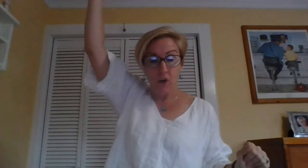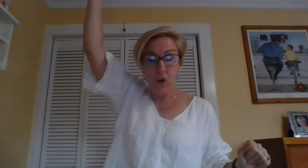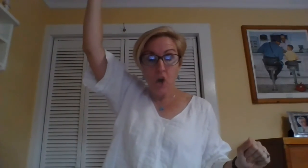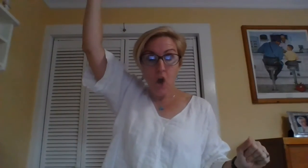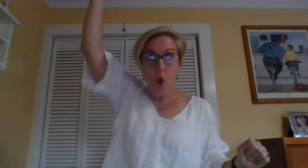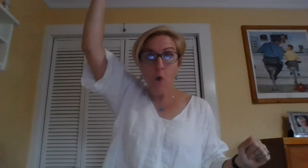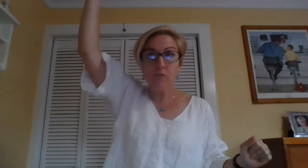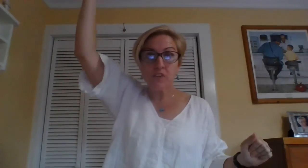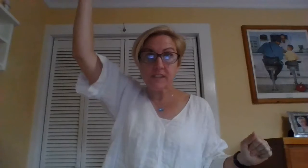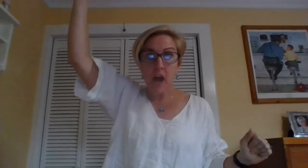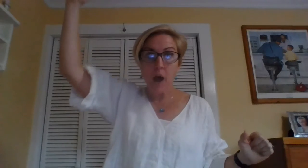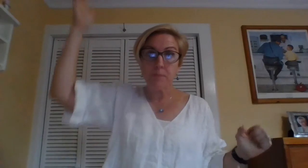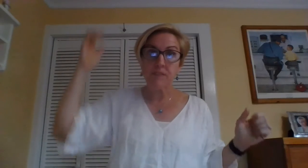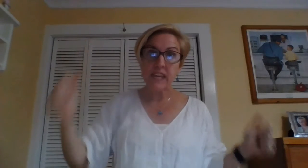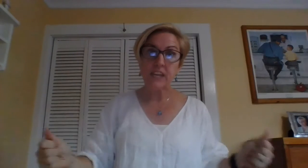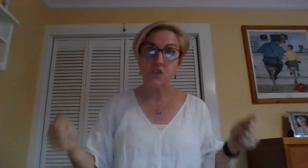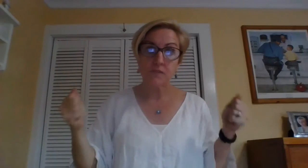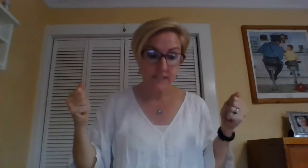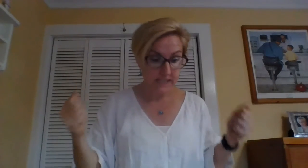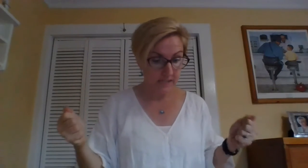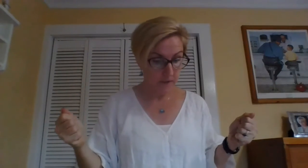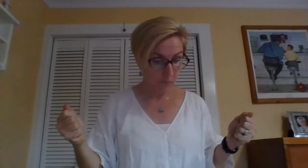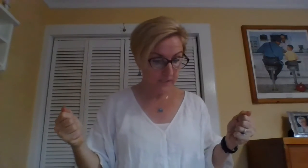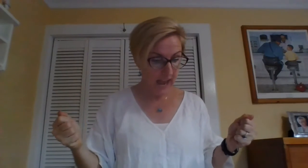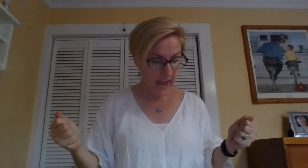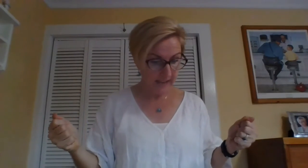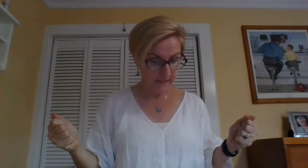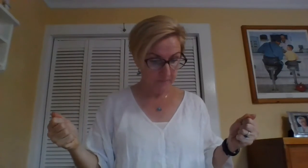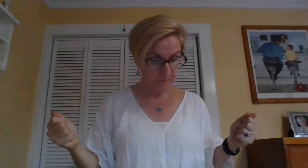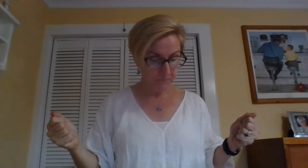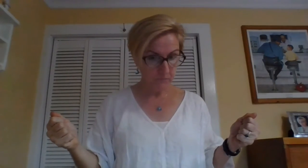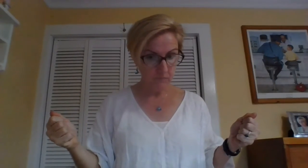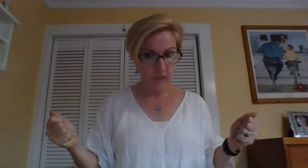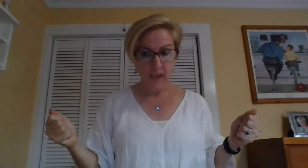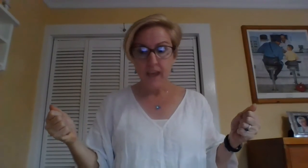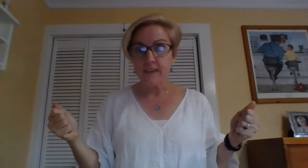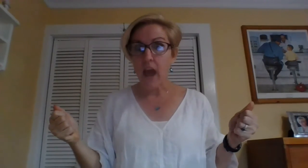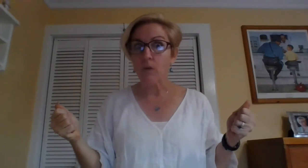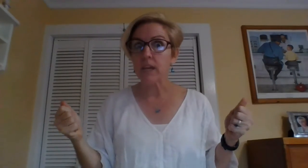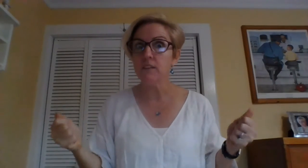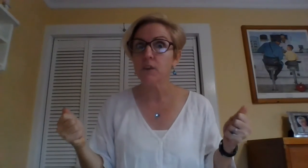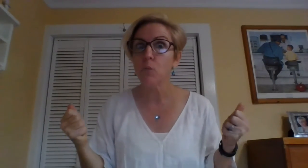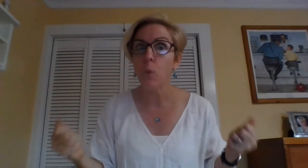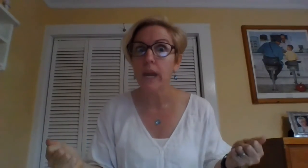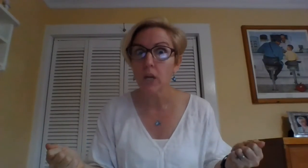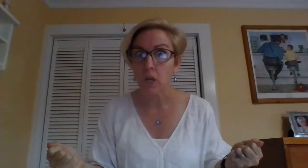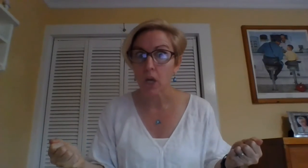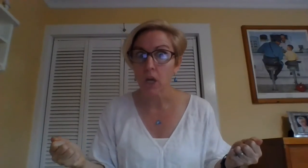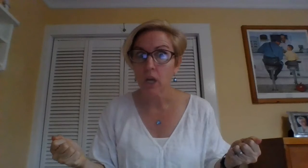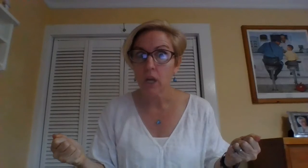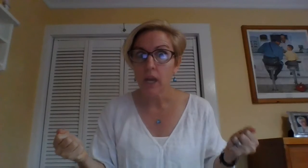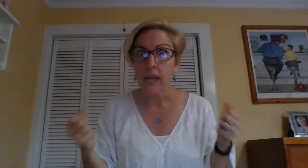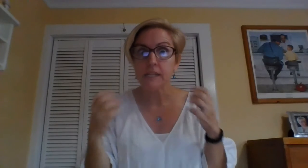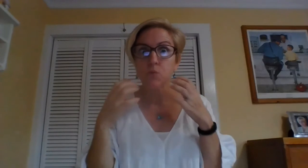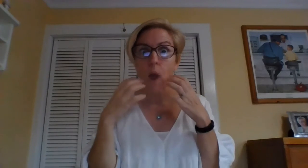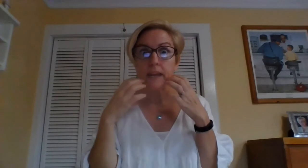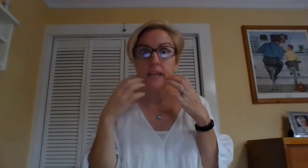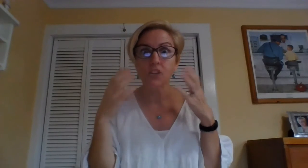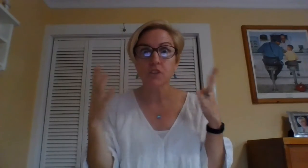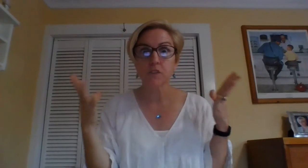over the top of each of the disciples' head. Now, even weirder is when each of